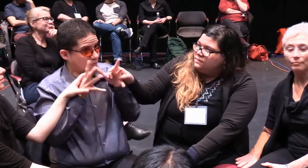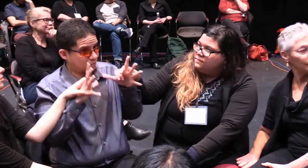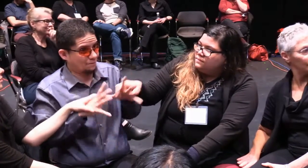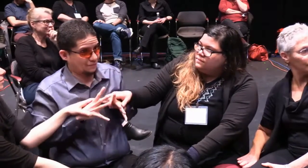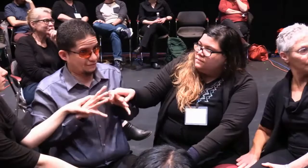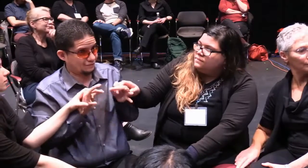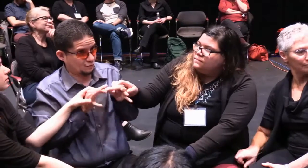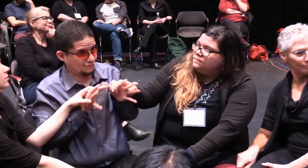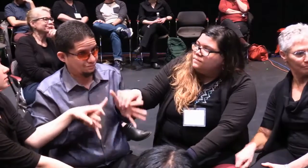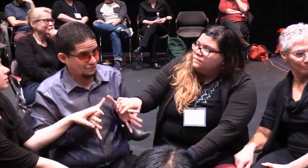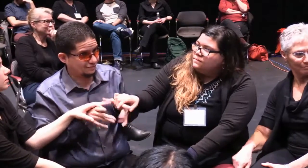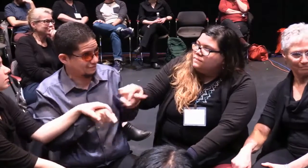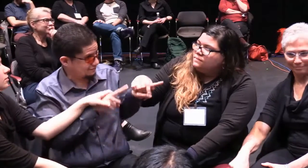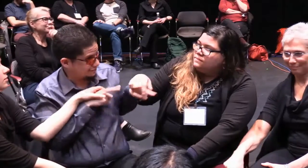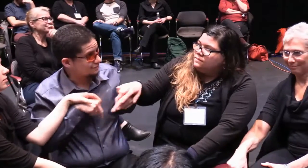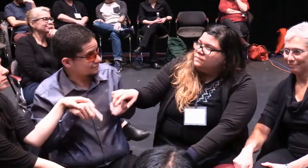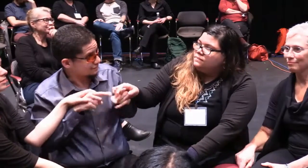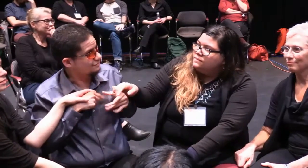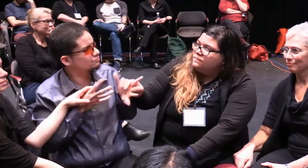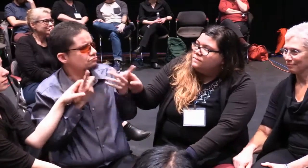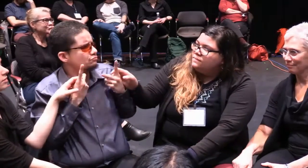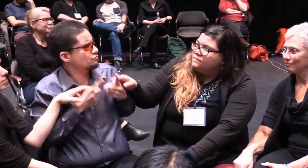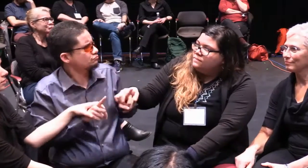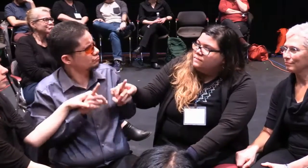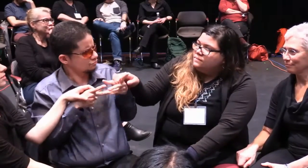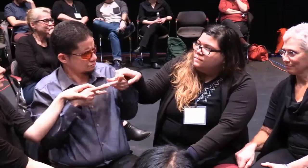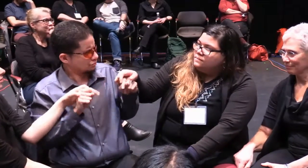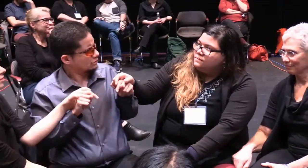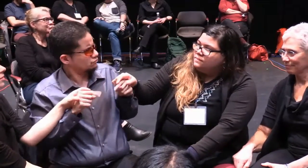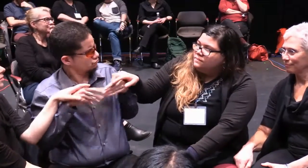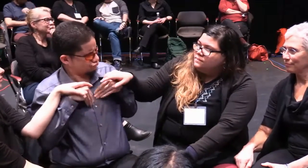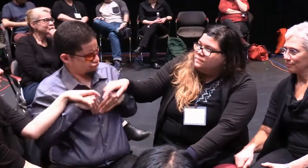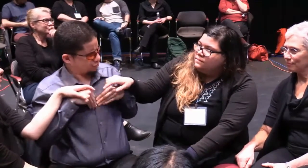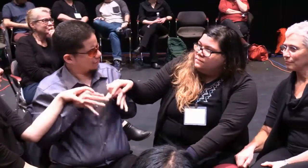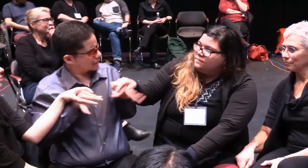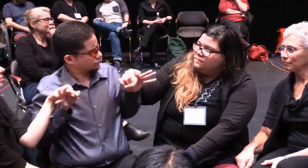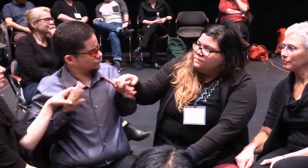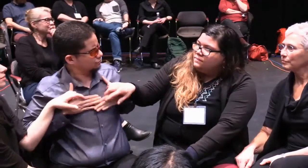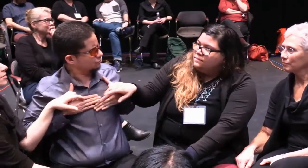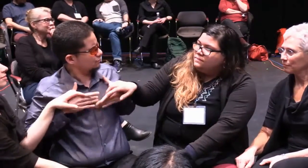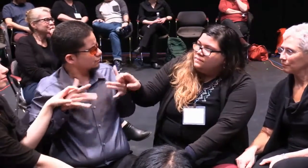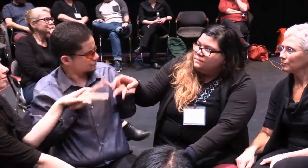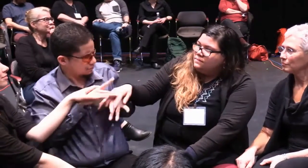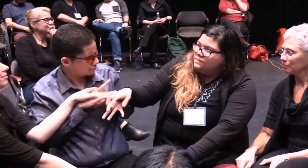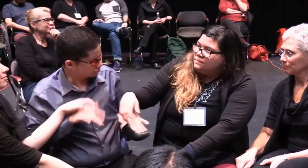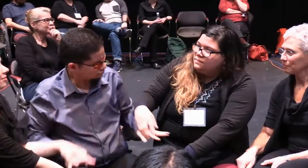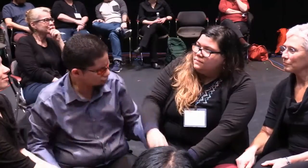You guys know most interpreters are women, right? That's just how it is. And, you know,